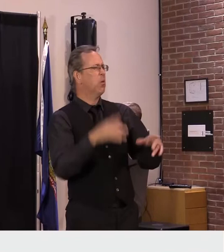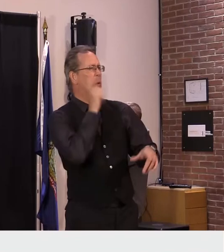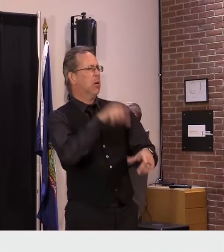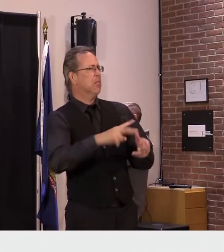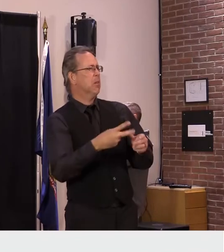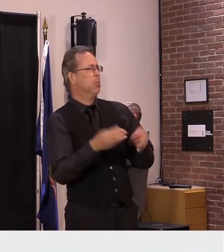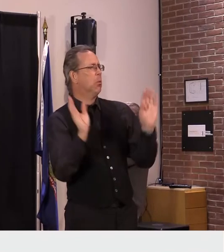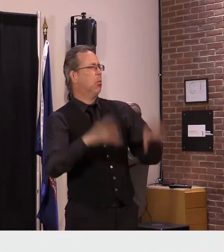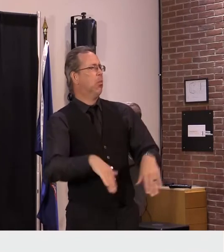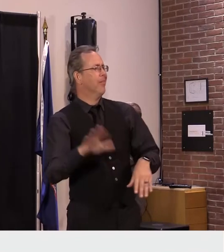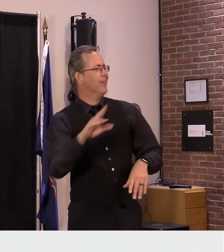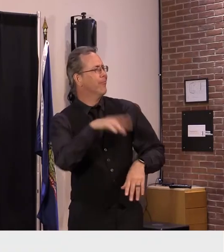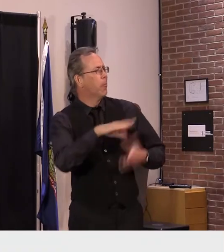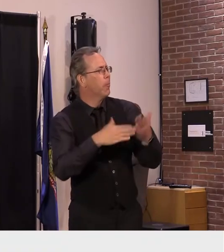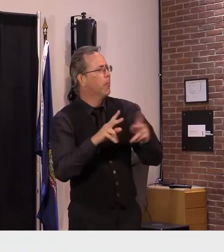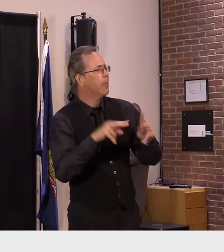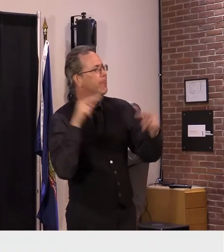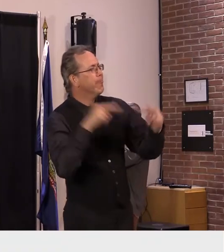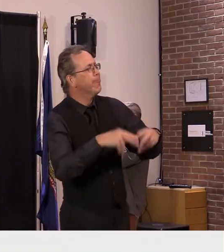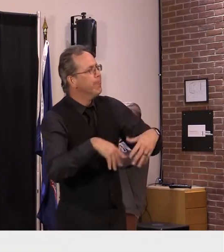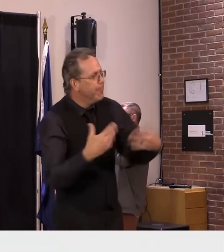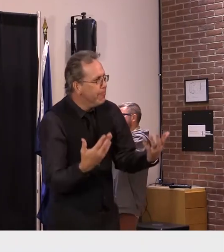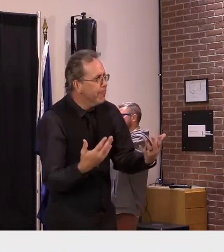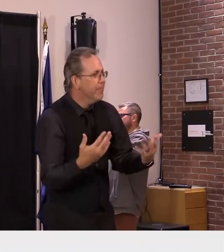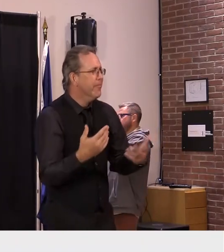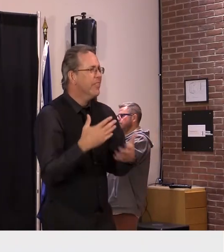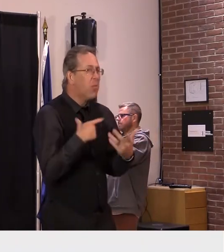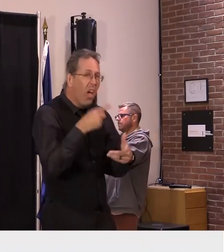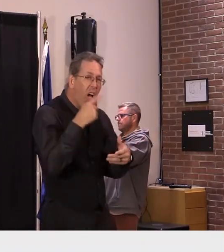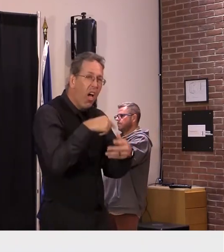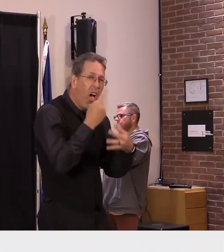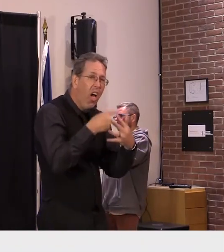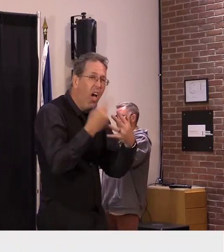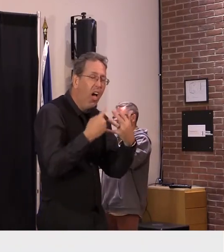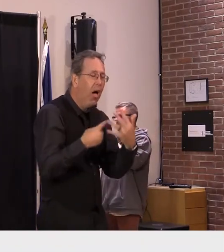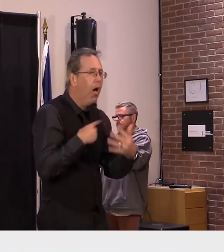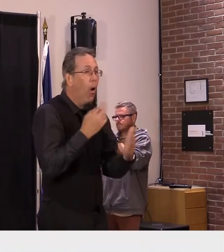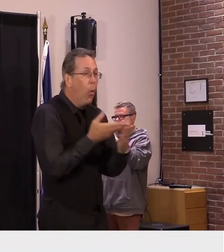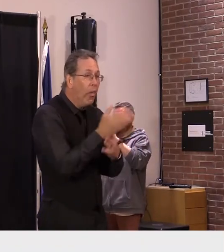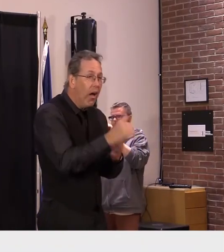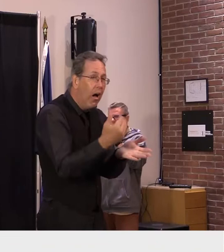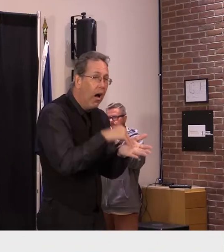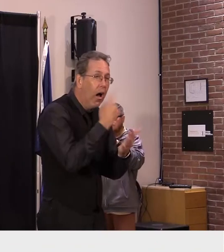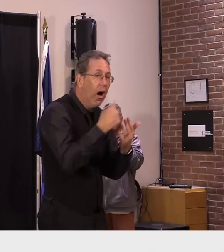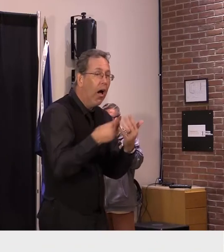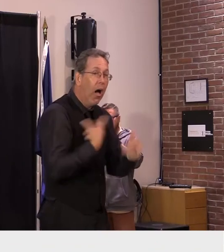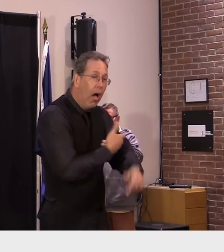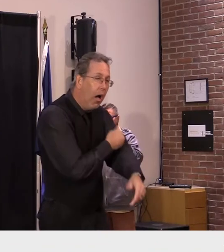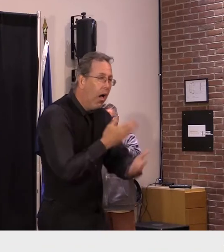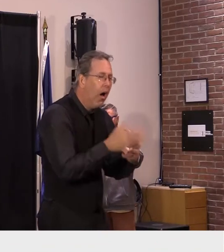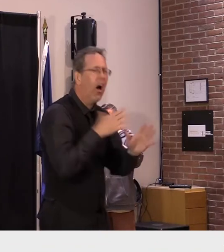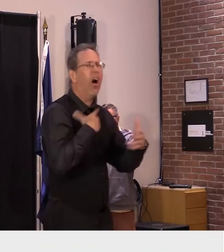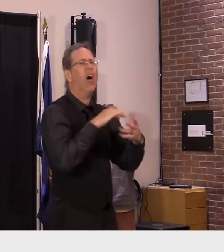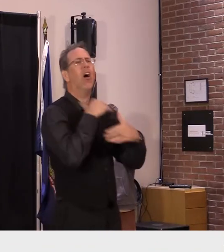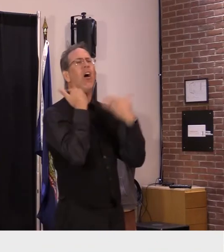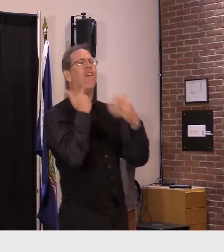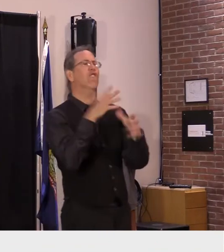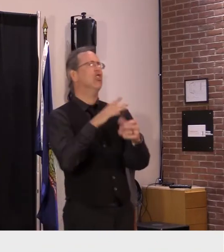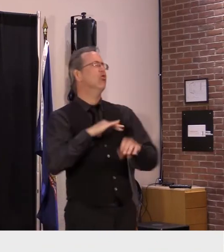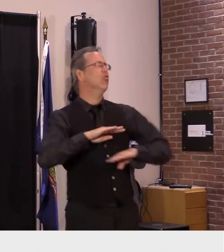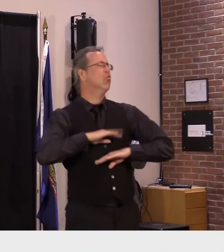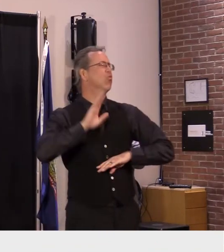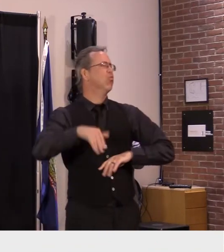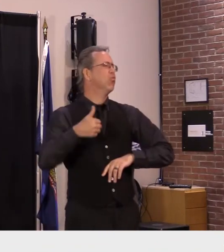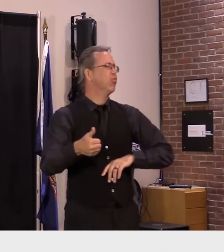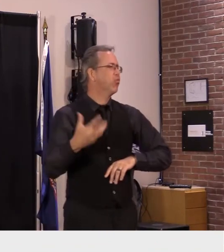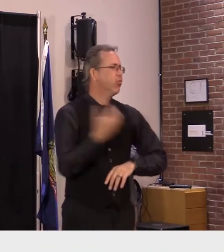saying look i got my initial series i may have even gotten my first booster and i'm kind of done for a while and many of